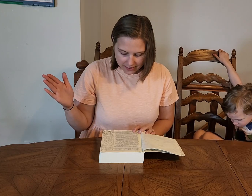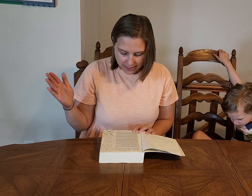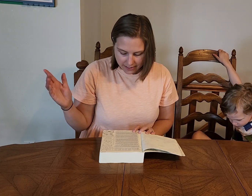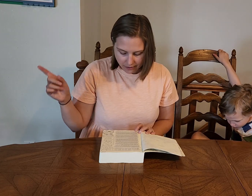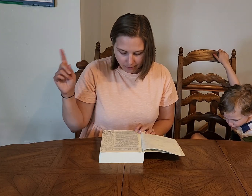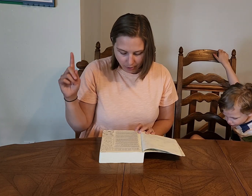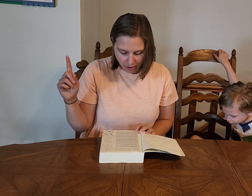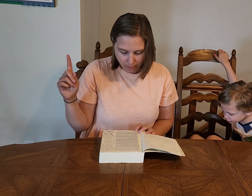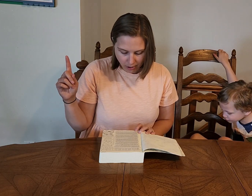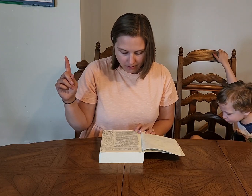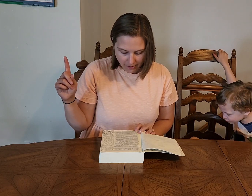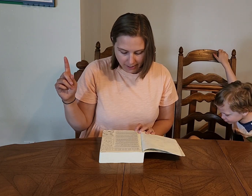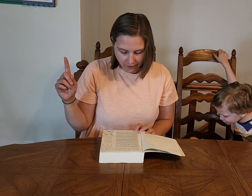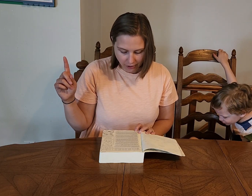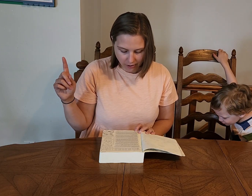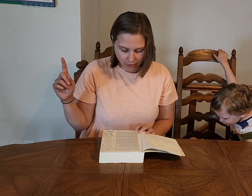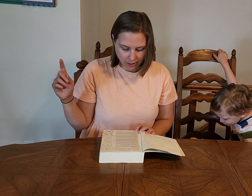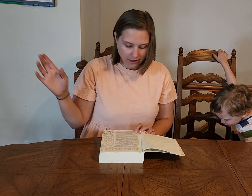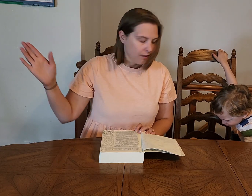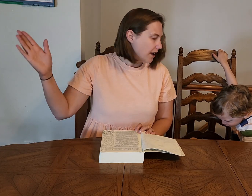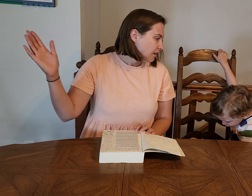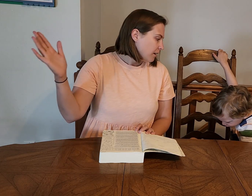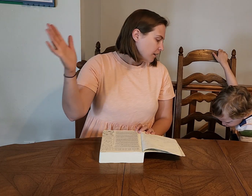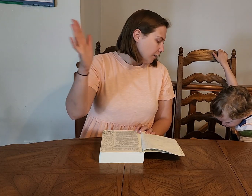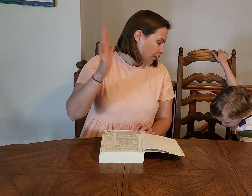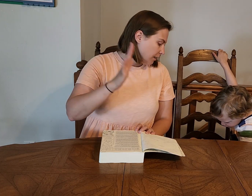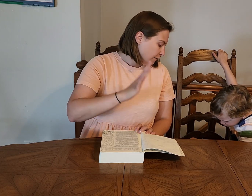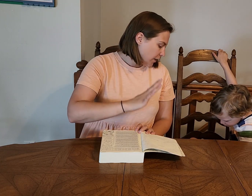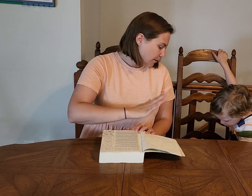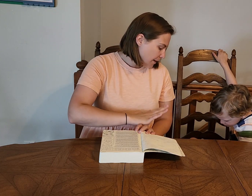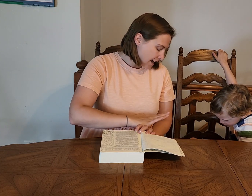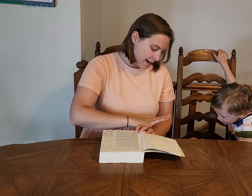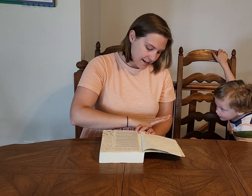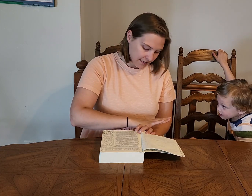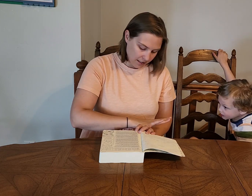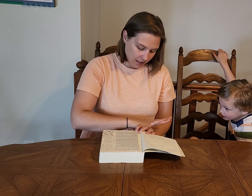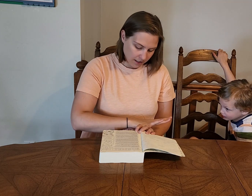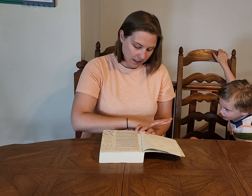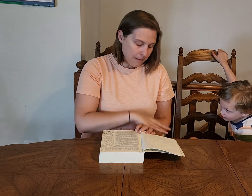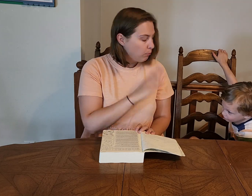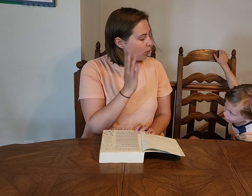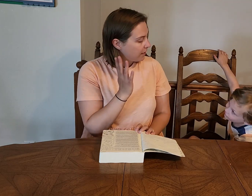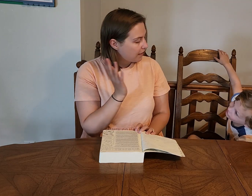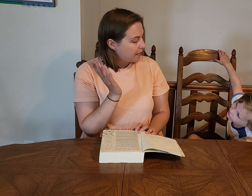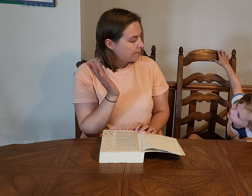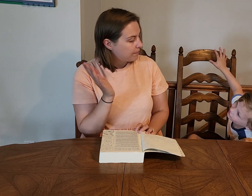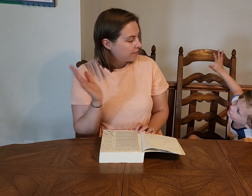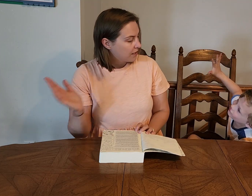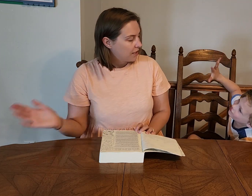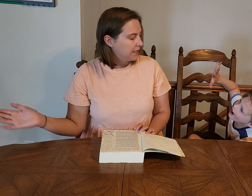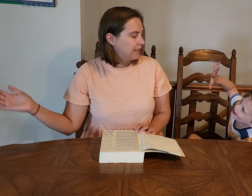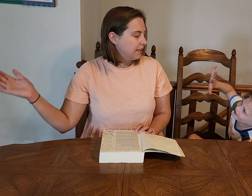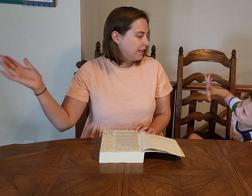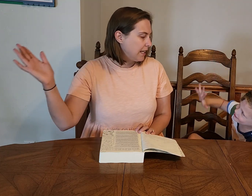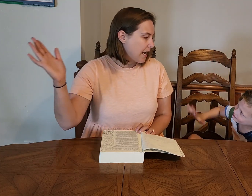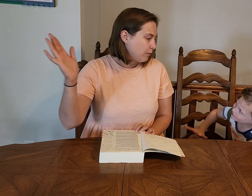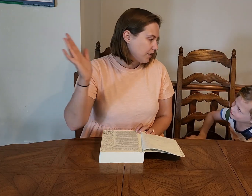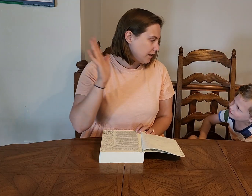the seas and the bird multiply on the earth. Then evening passed and morning came. Day That was